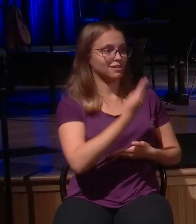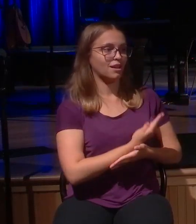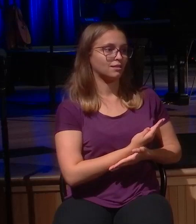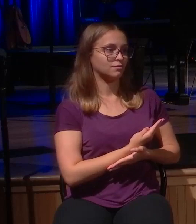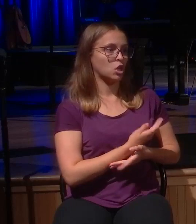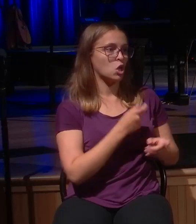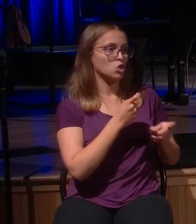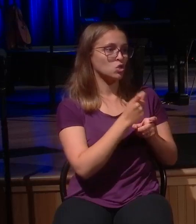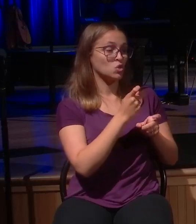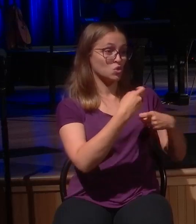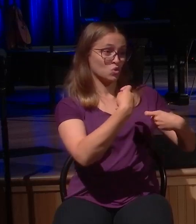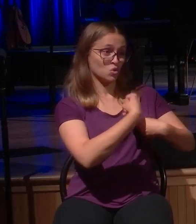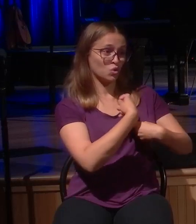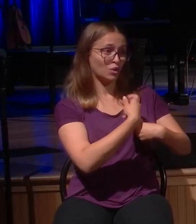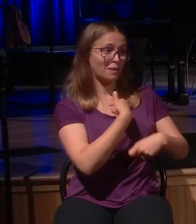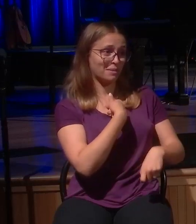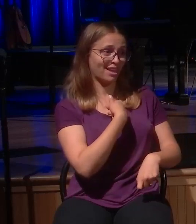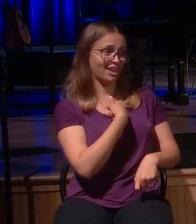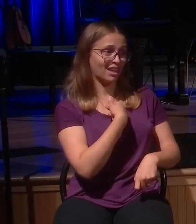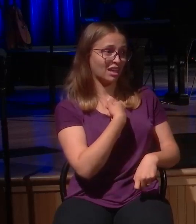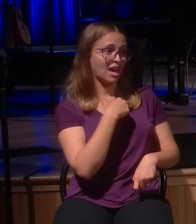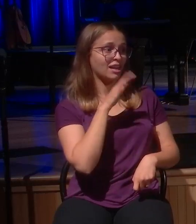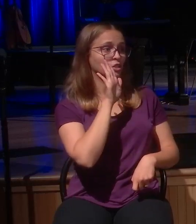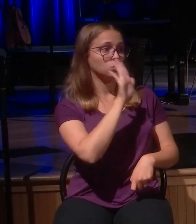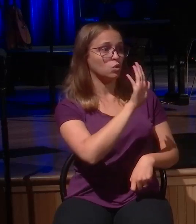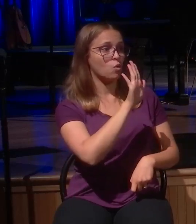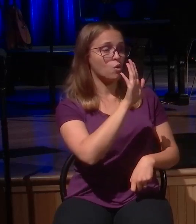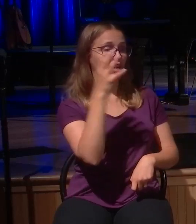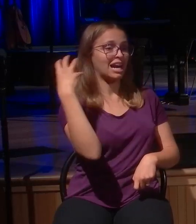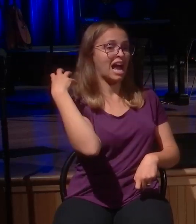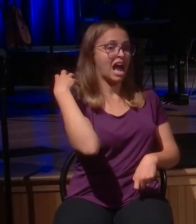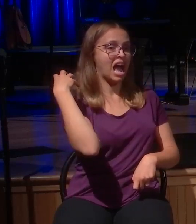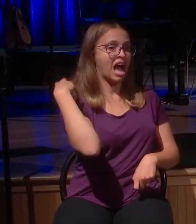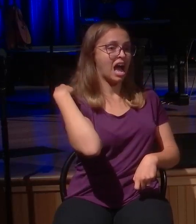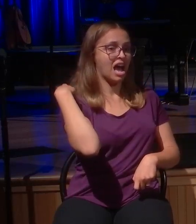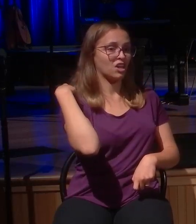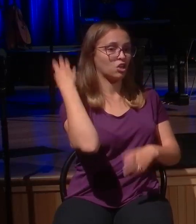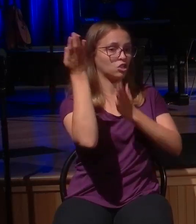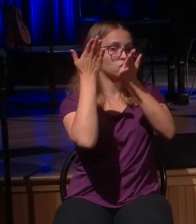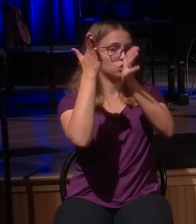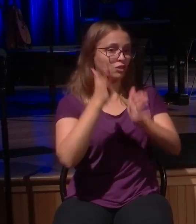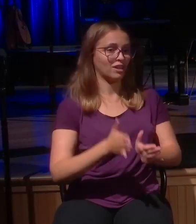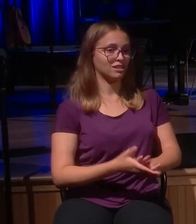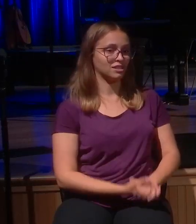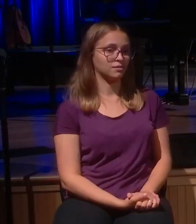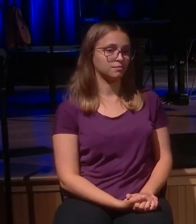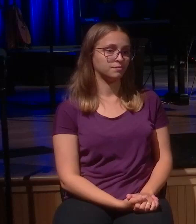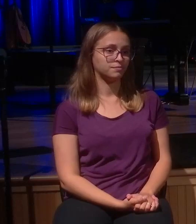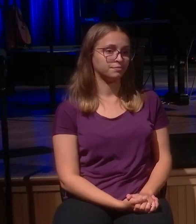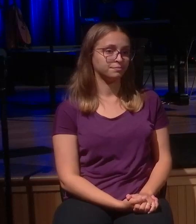of your hired servants. Now, we're going to stop the story of the prodigal there for a moment. We'll let that hang.